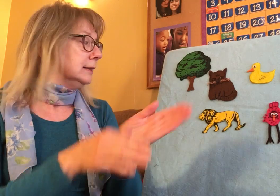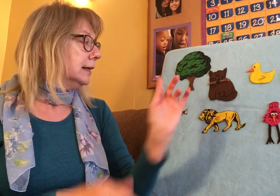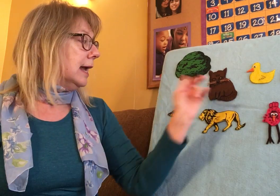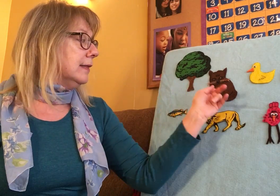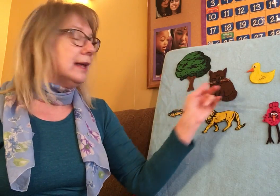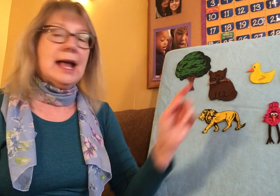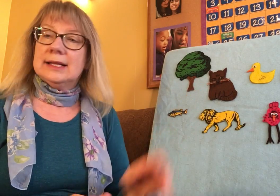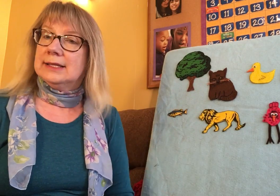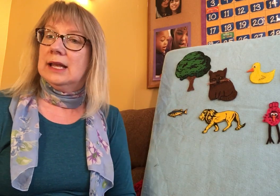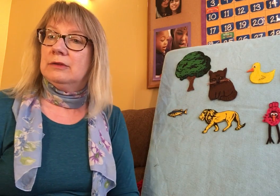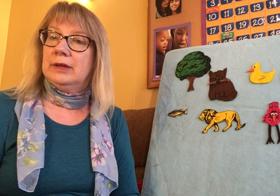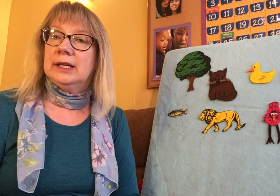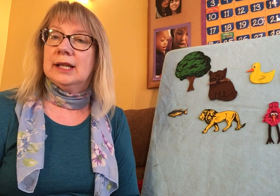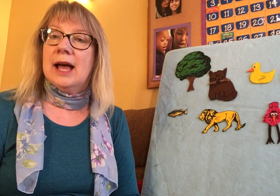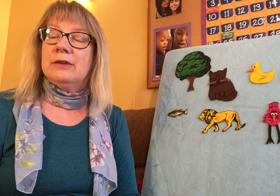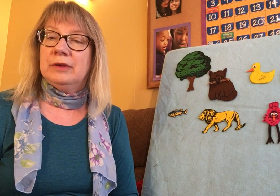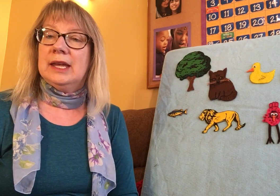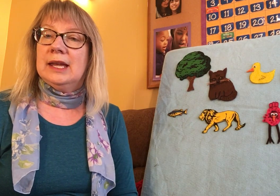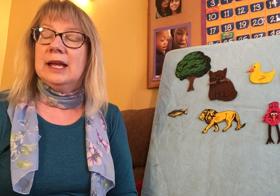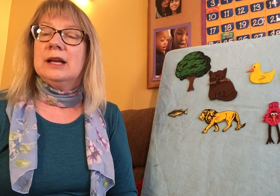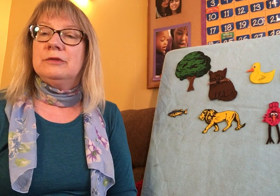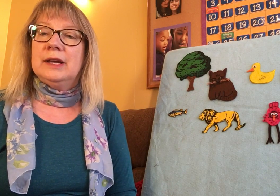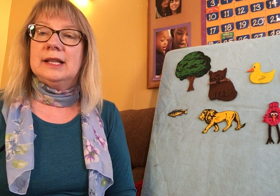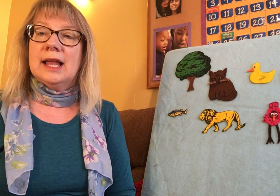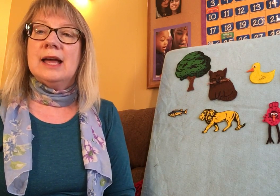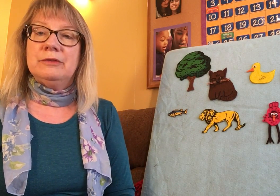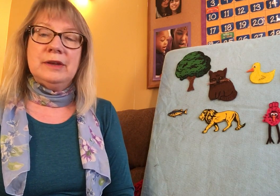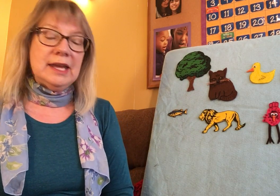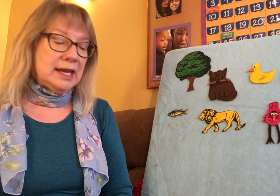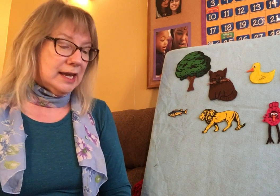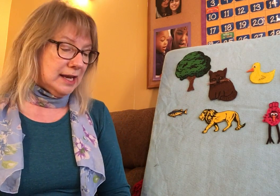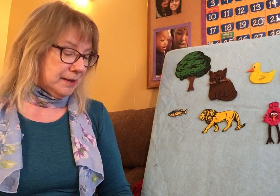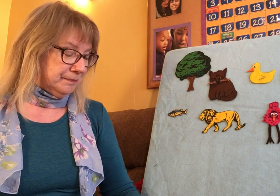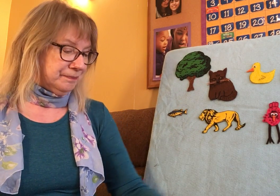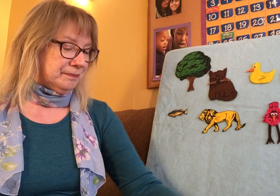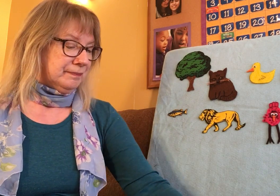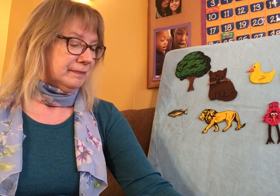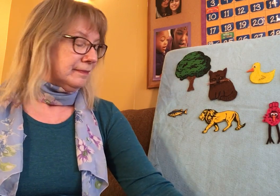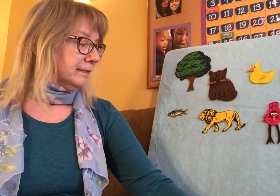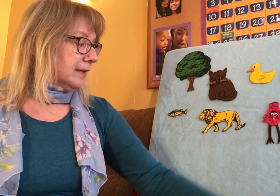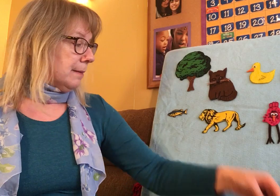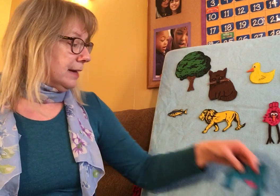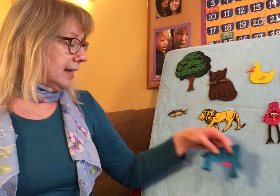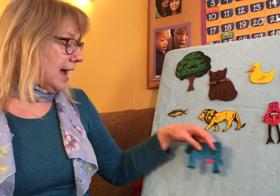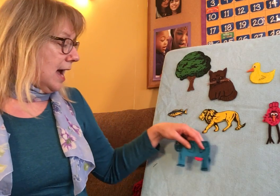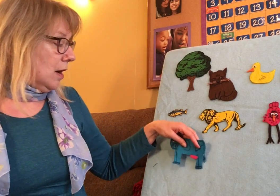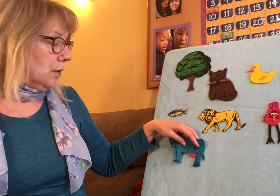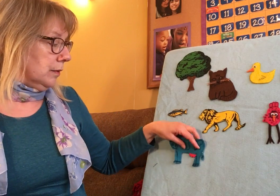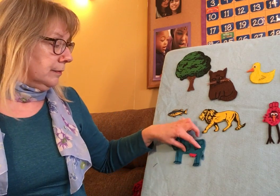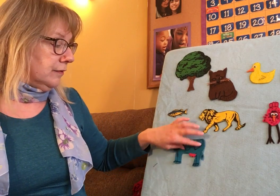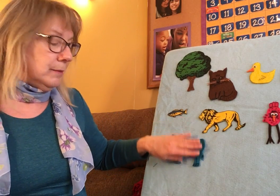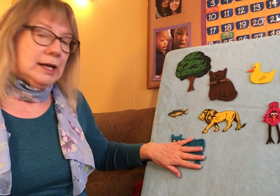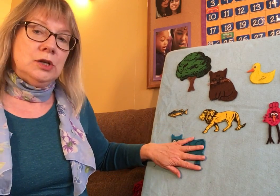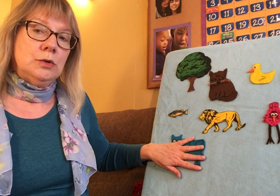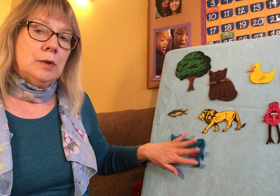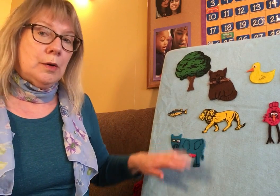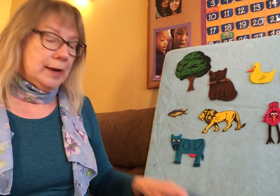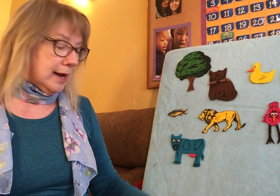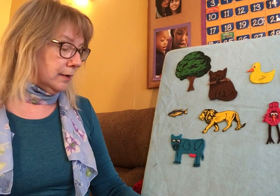And the cat sang fiddle-eye-fee, fiddle-eye-fee. How about a cow? We have to make a new row now.